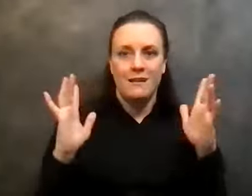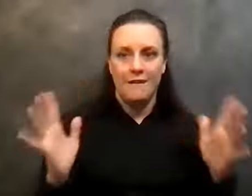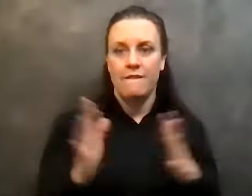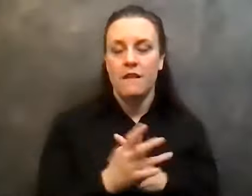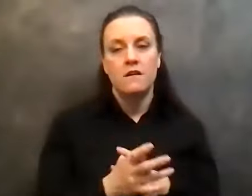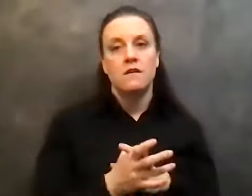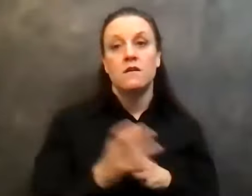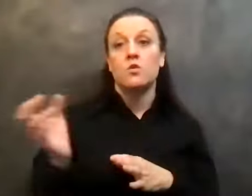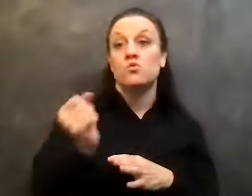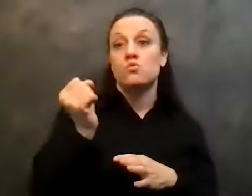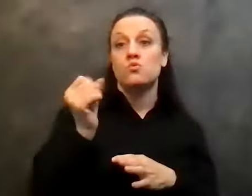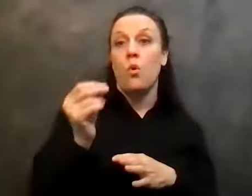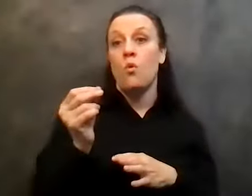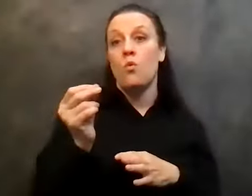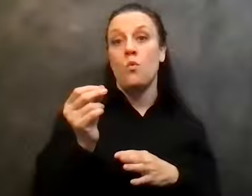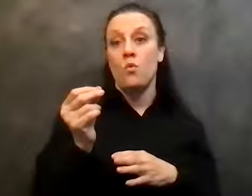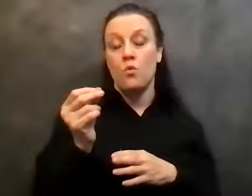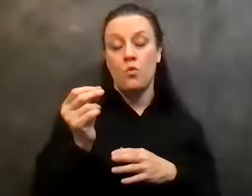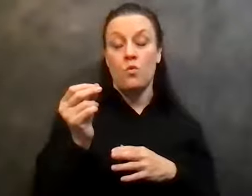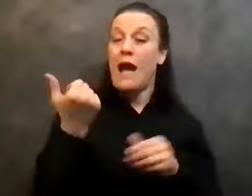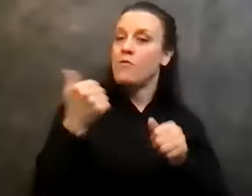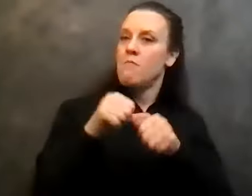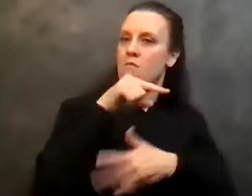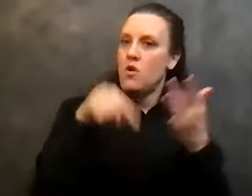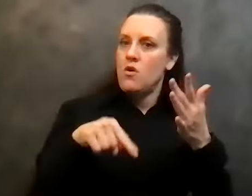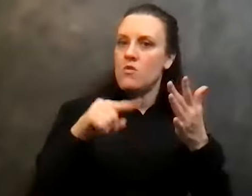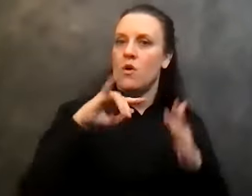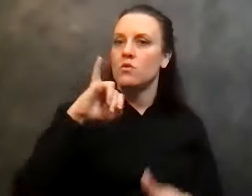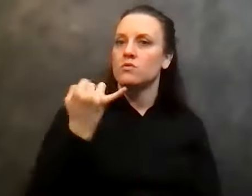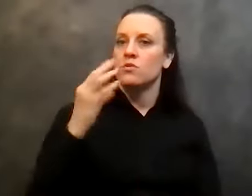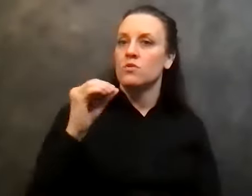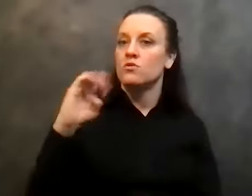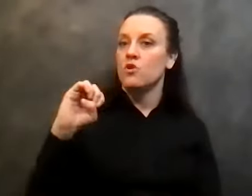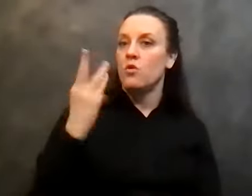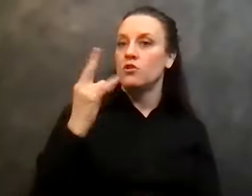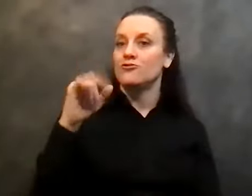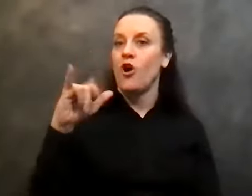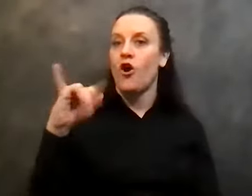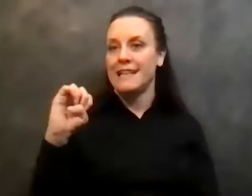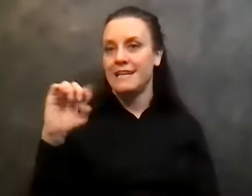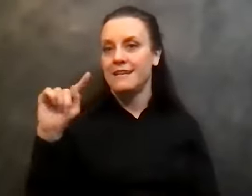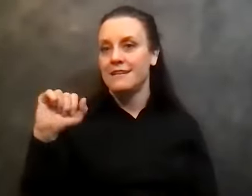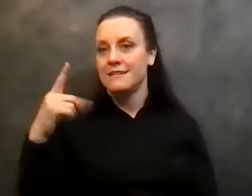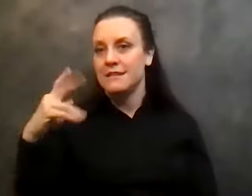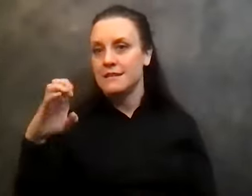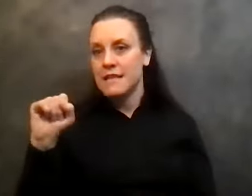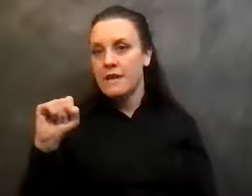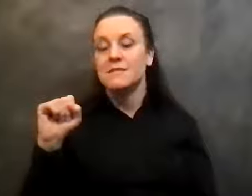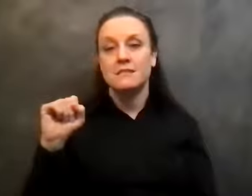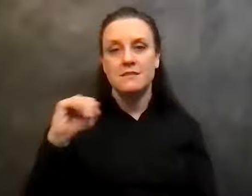So, so I remembered those Joe and Charlie tapes. And I thought, you know, the, the, the information